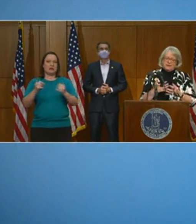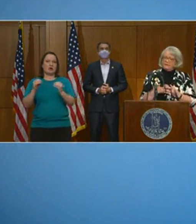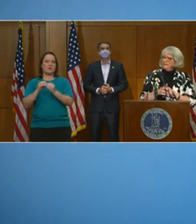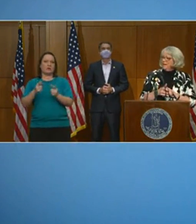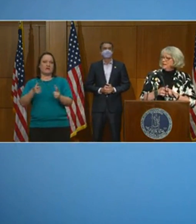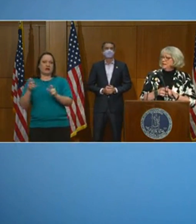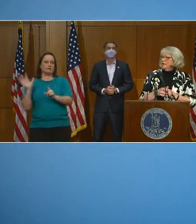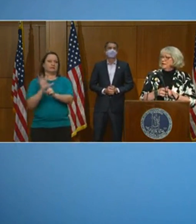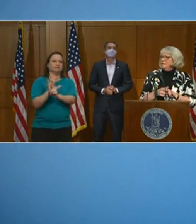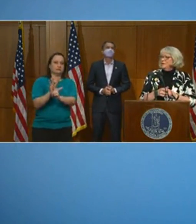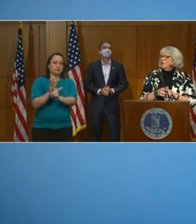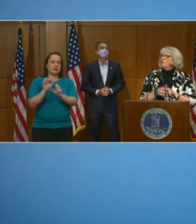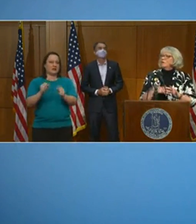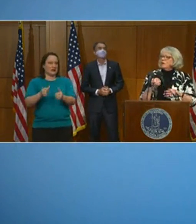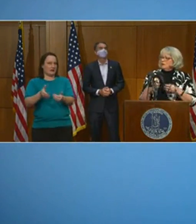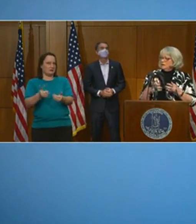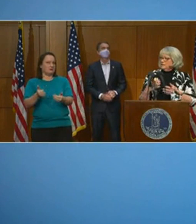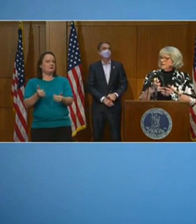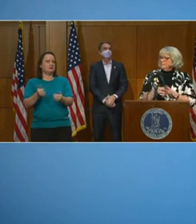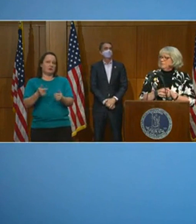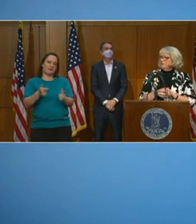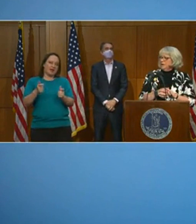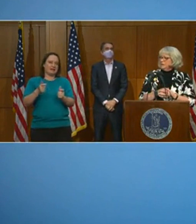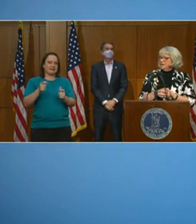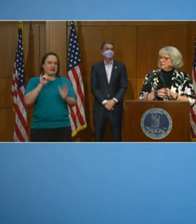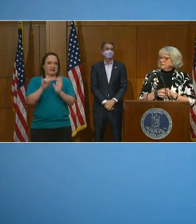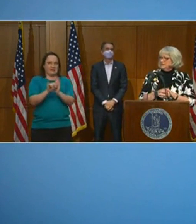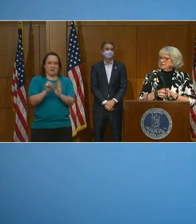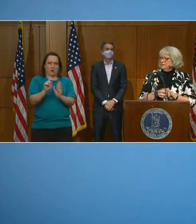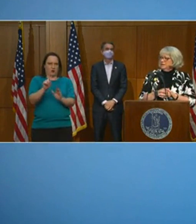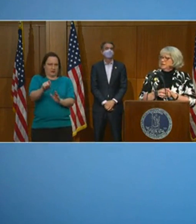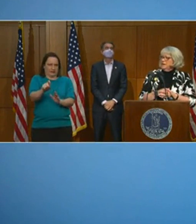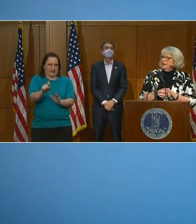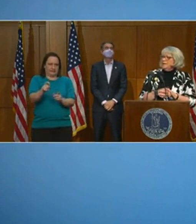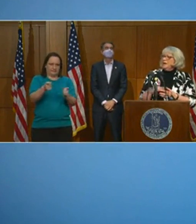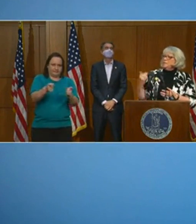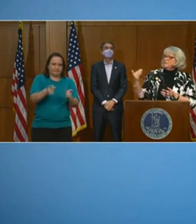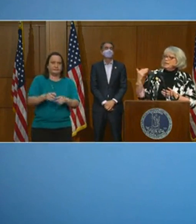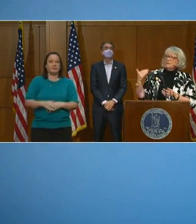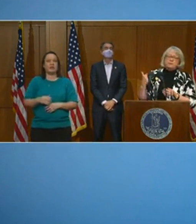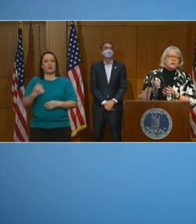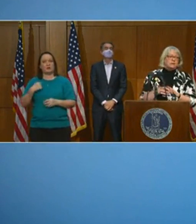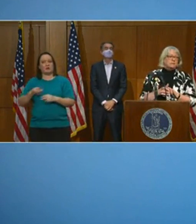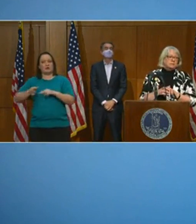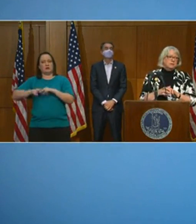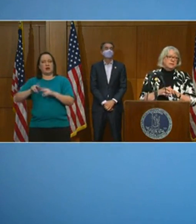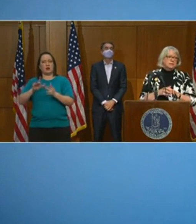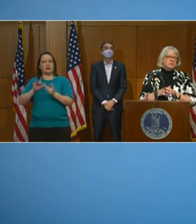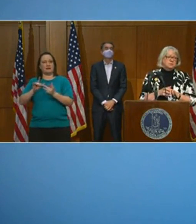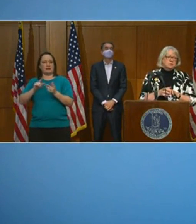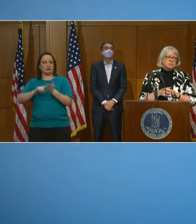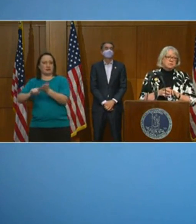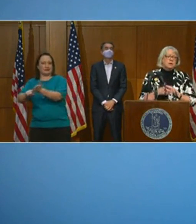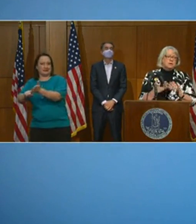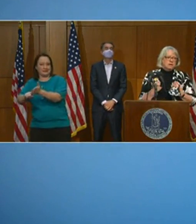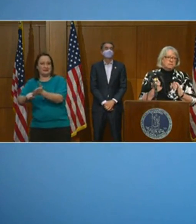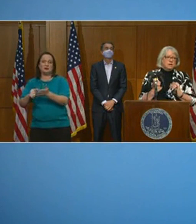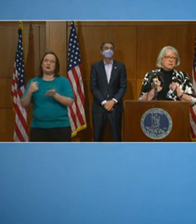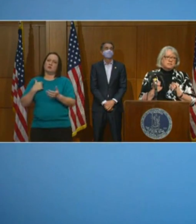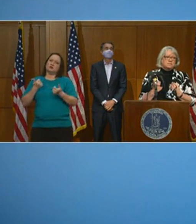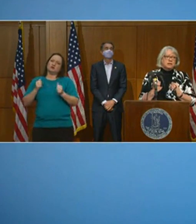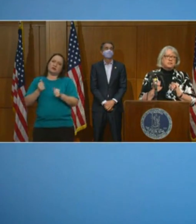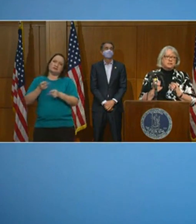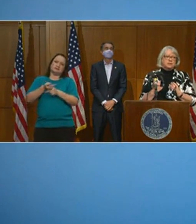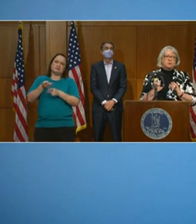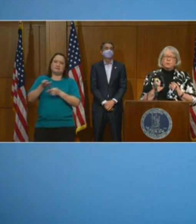quickly identify that. And then overall containment through contact tracing. And then I always say we try and also be very good stewards of all of our